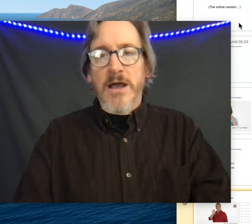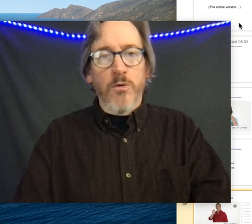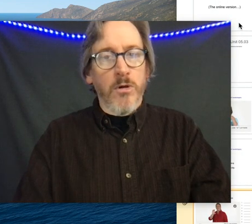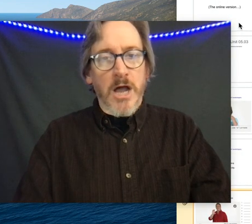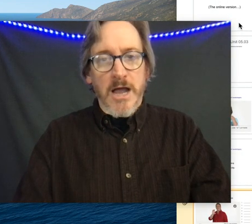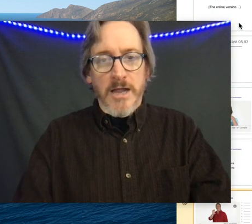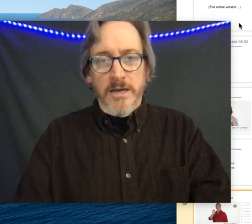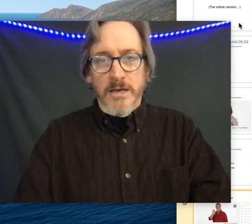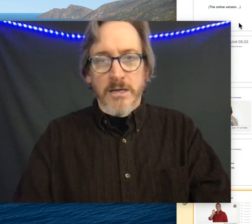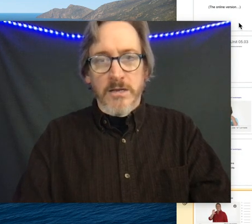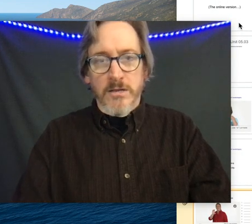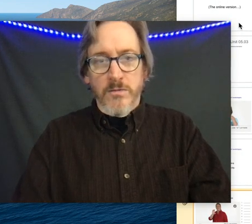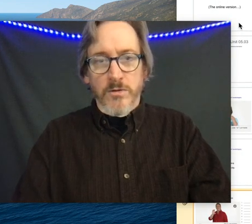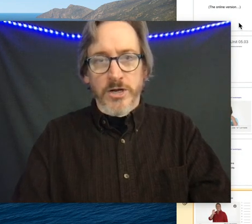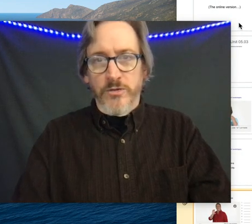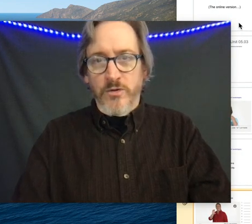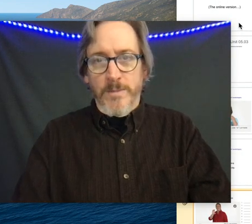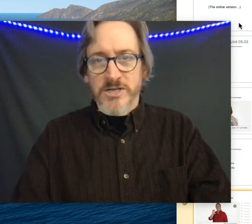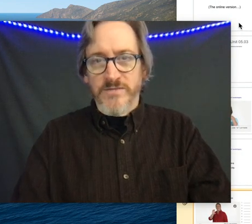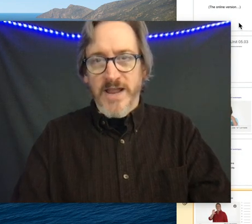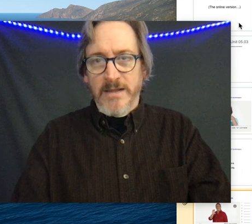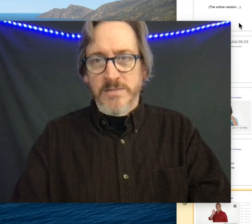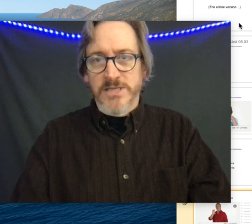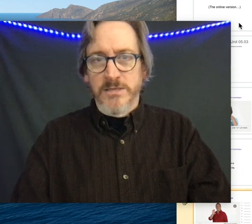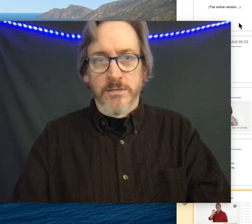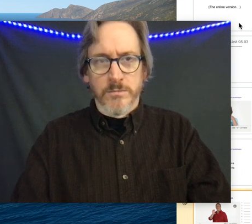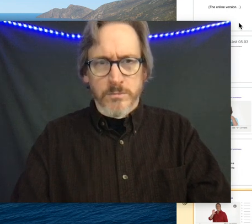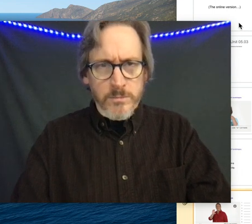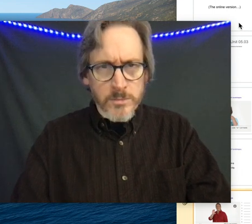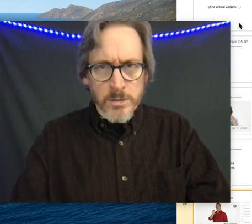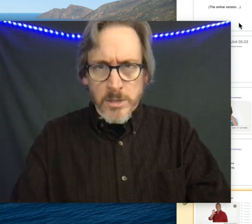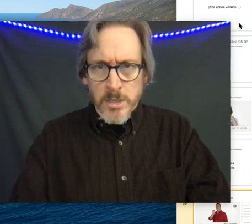So now we're going to go through a bunch of names.